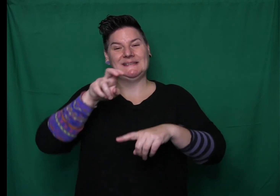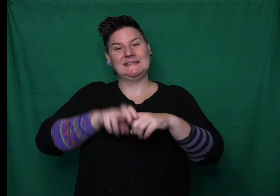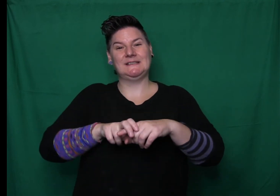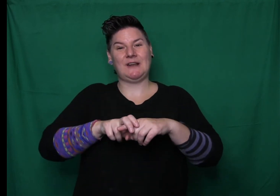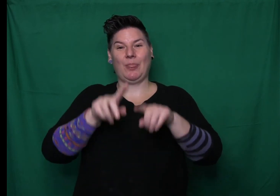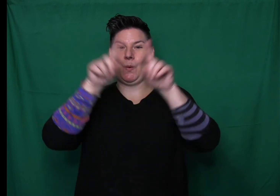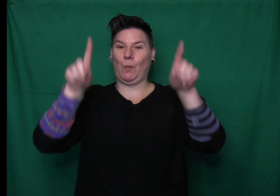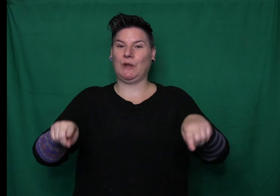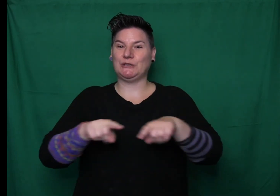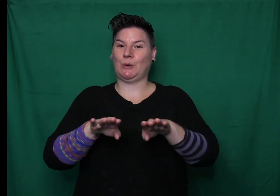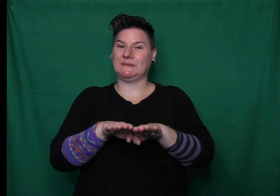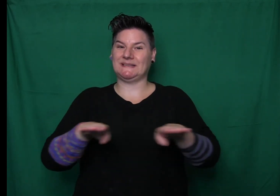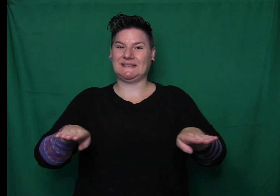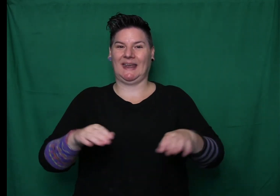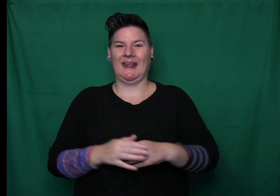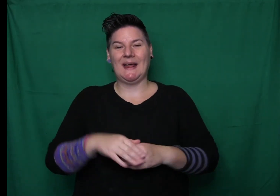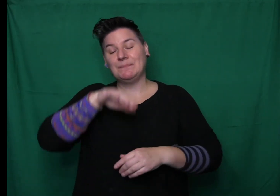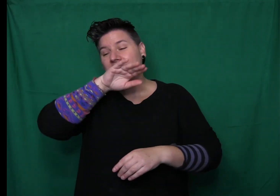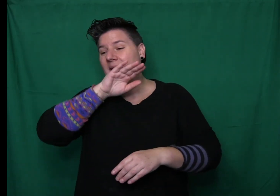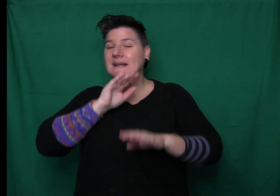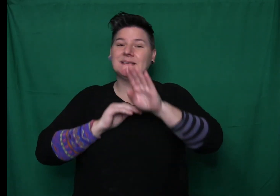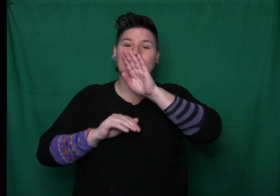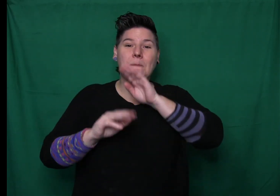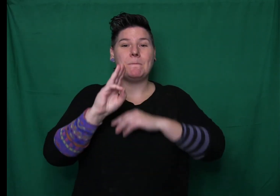What happened to my costume, said the big witch. Look at it, just look.